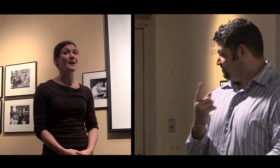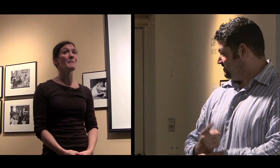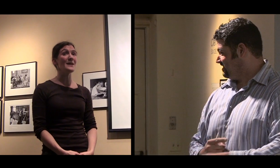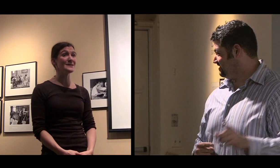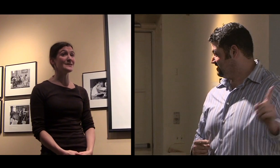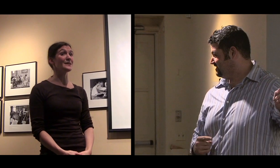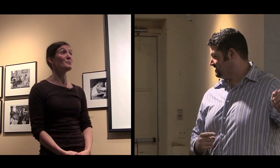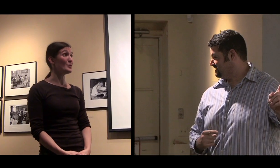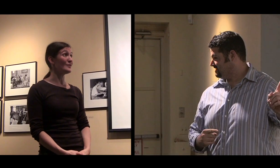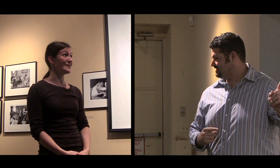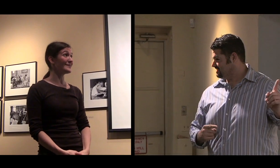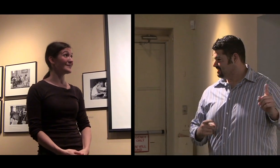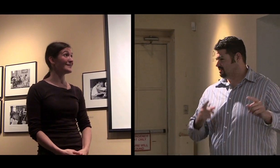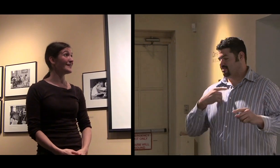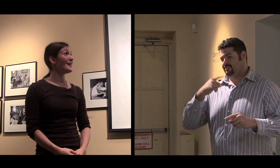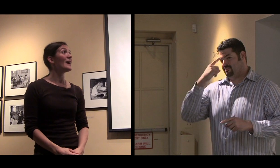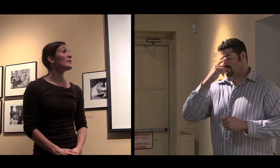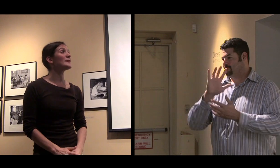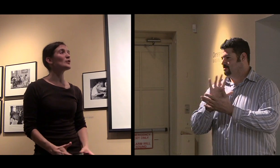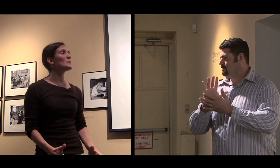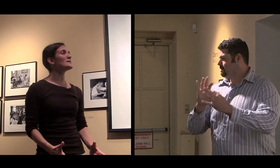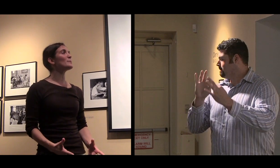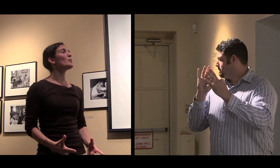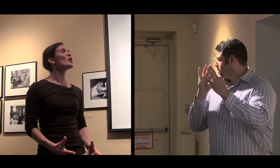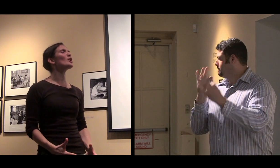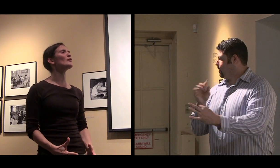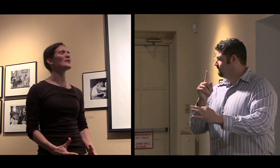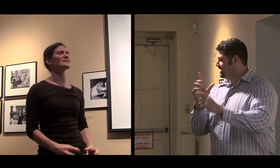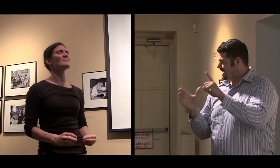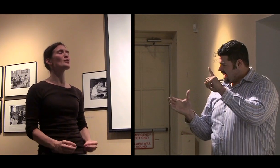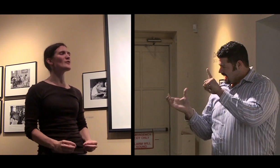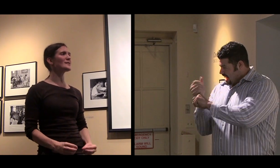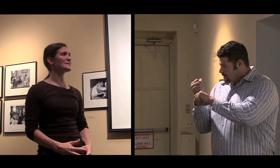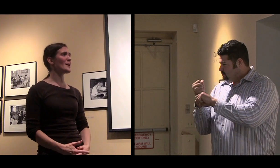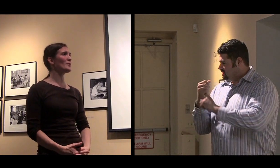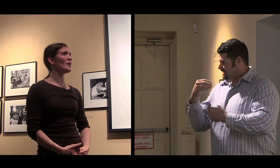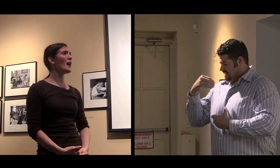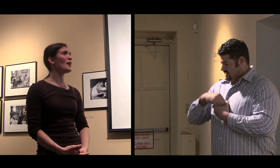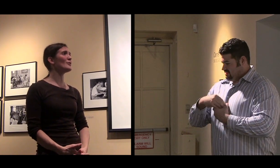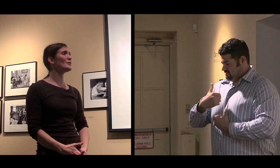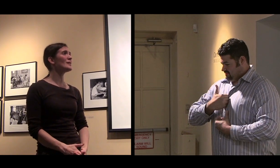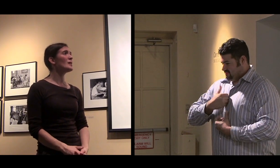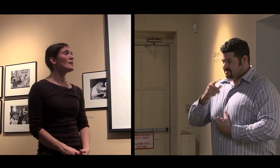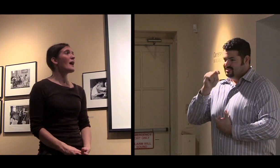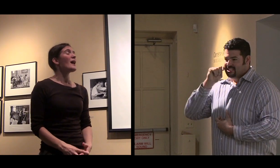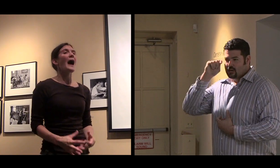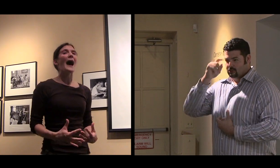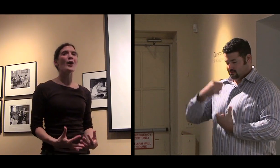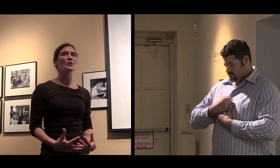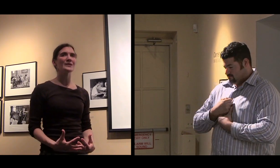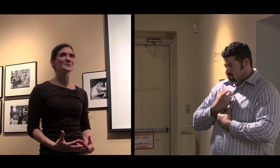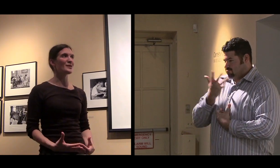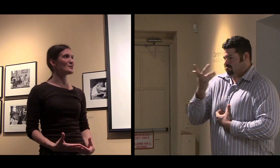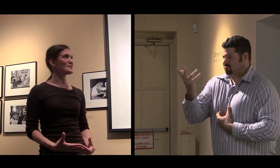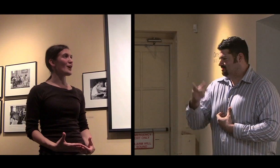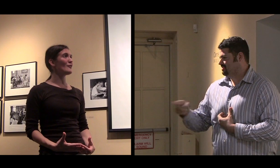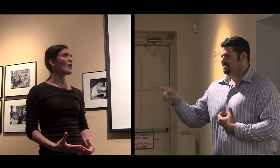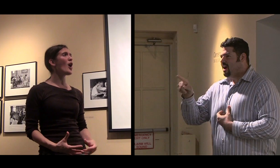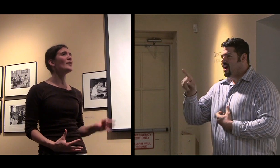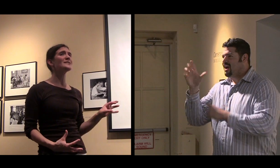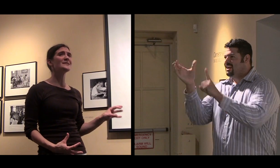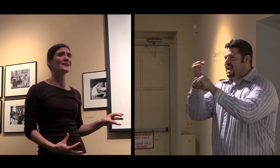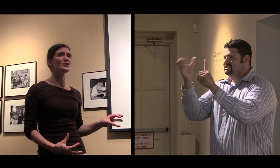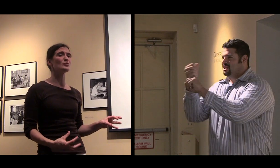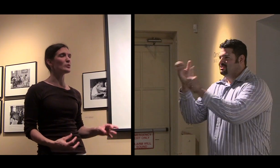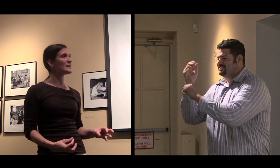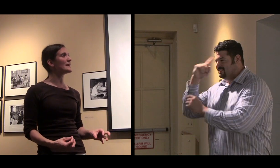Pretty amazing movie. This film is a perfect, perfect example of how you can express yourself.